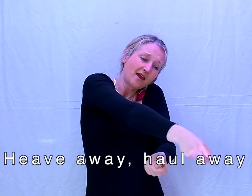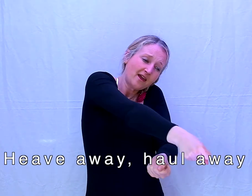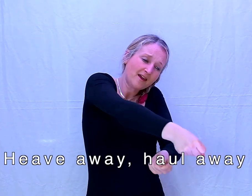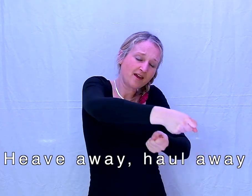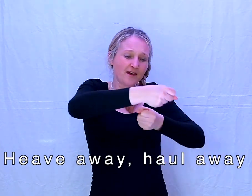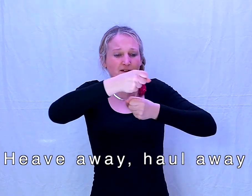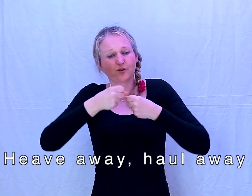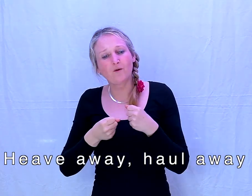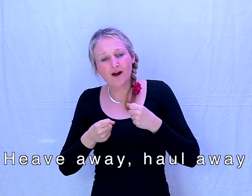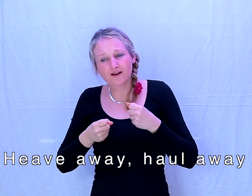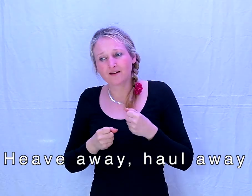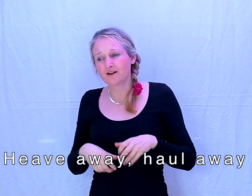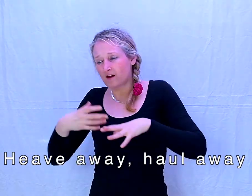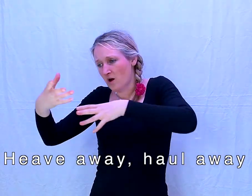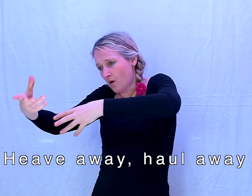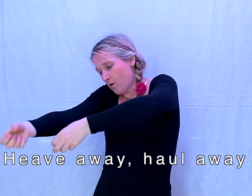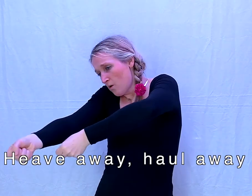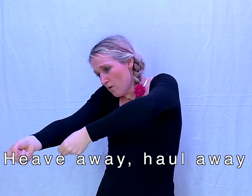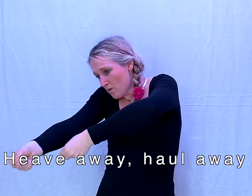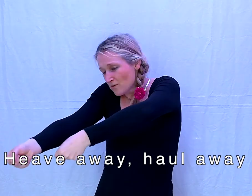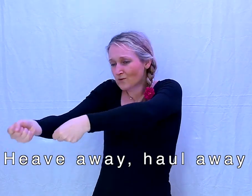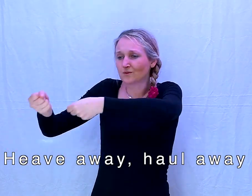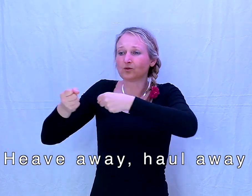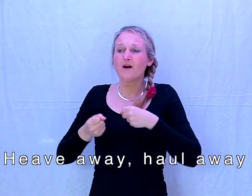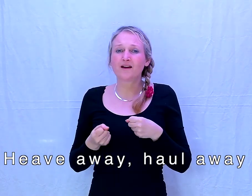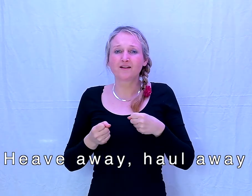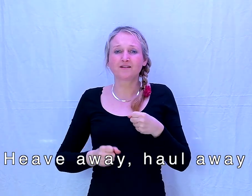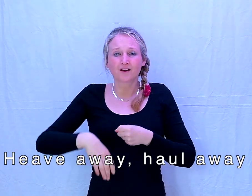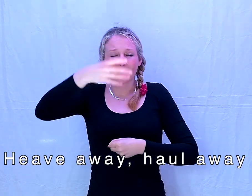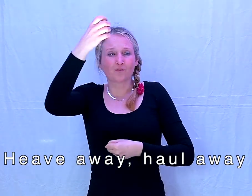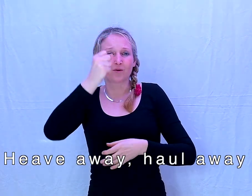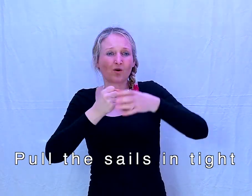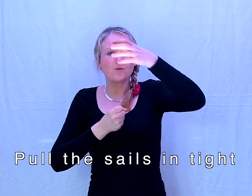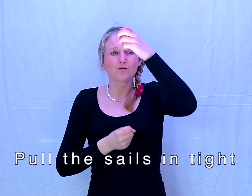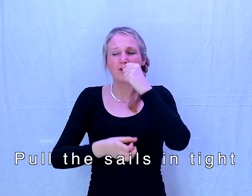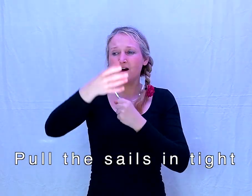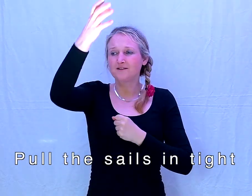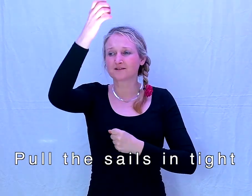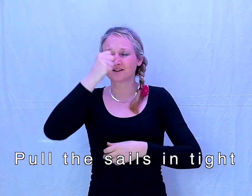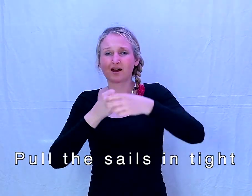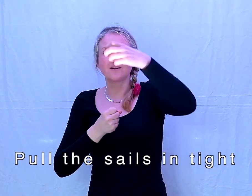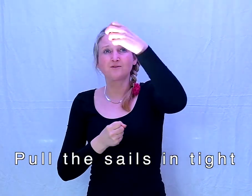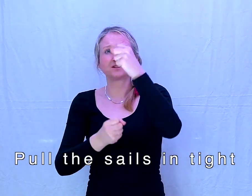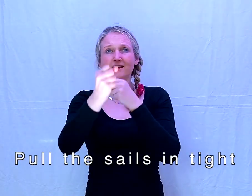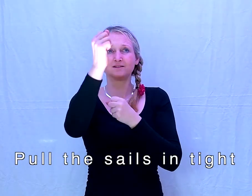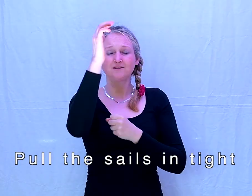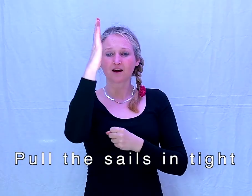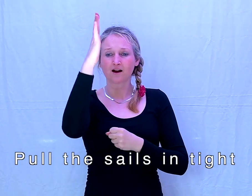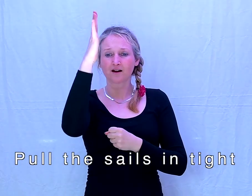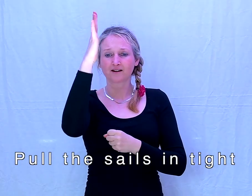Heave away, haul away, pull the sails in tight.